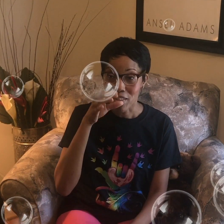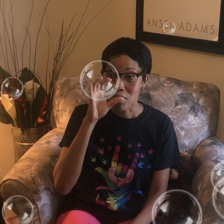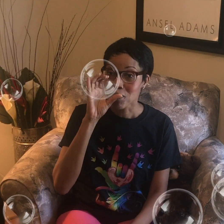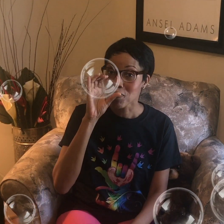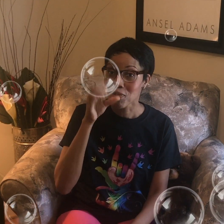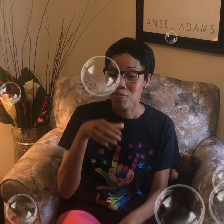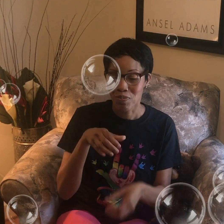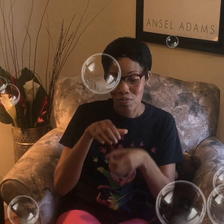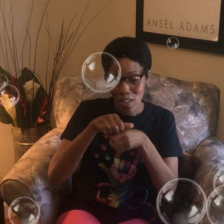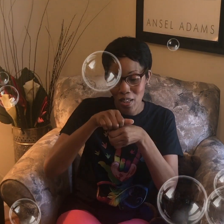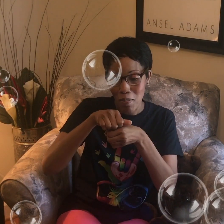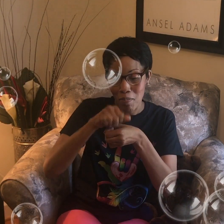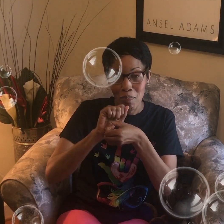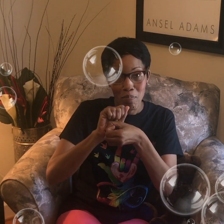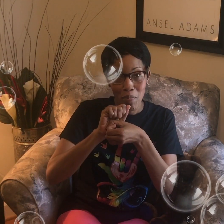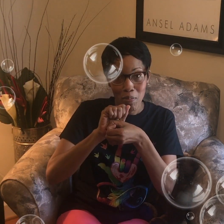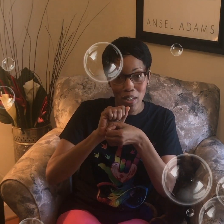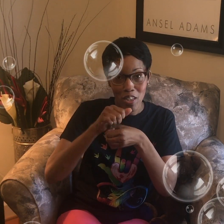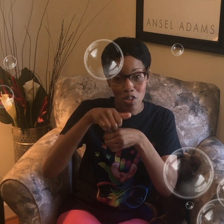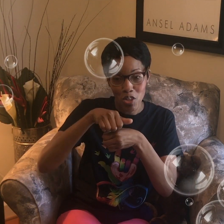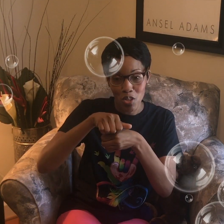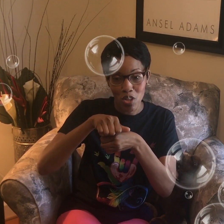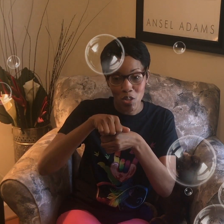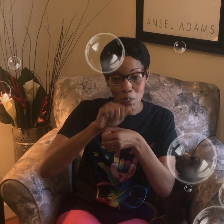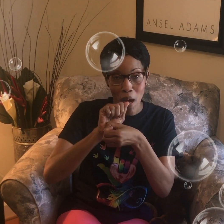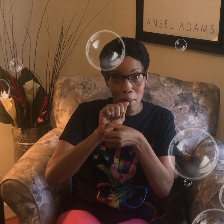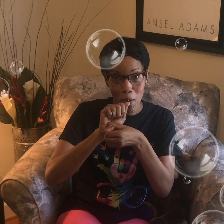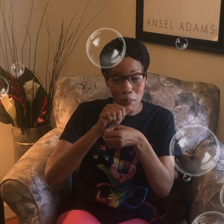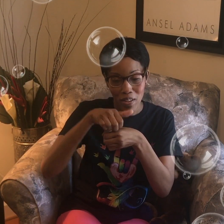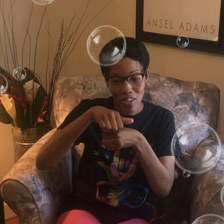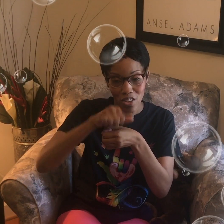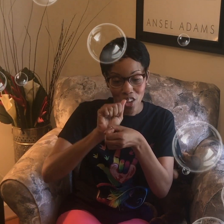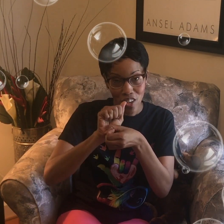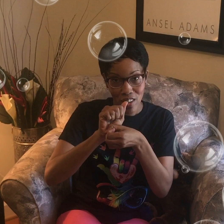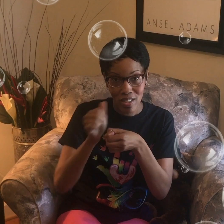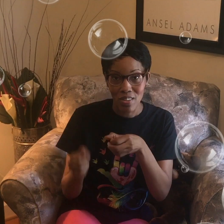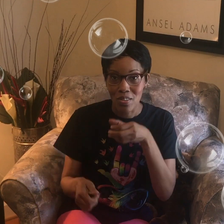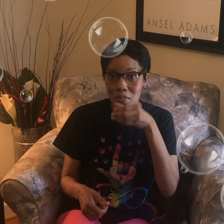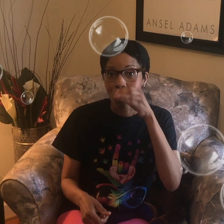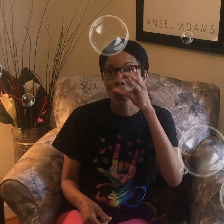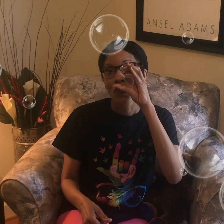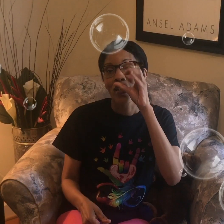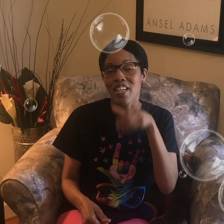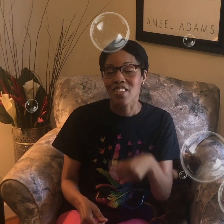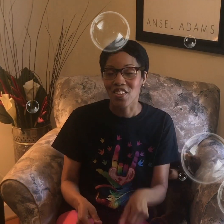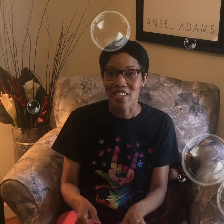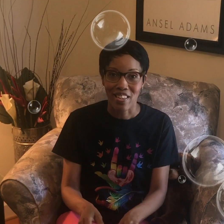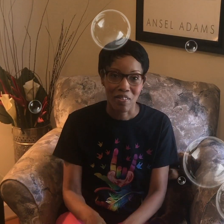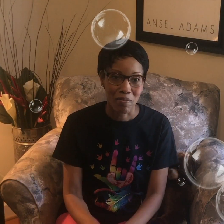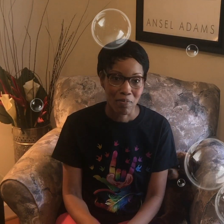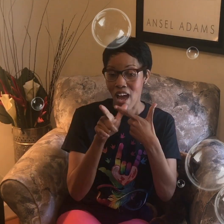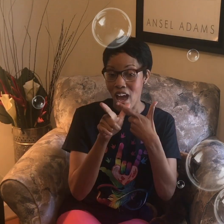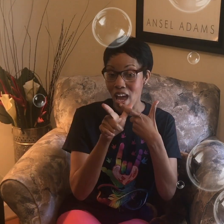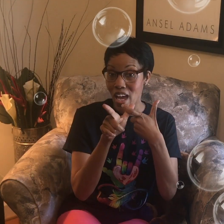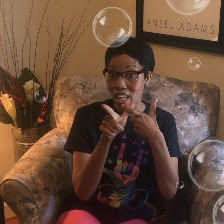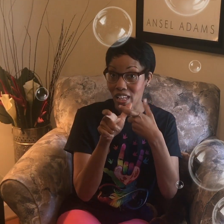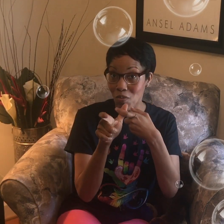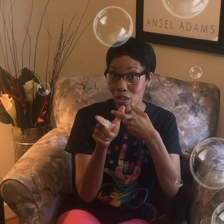maybe like a juice you pop open and drink it and he went